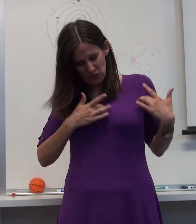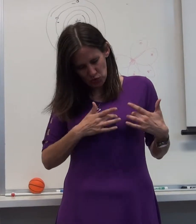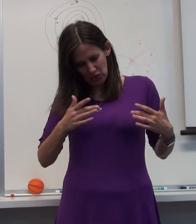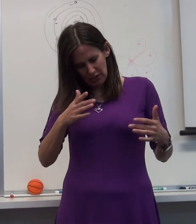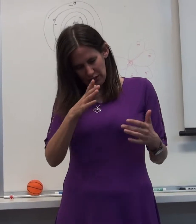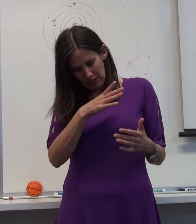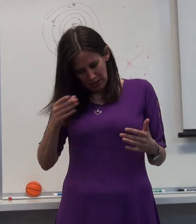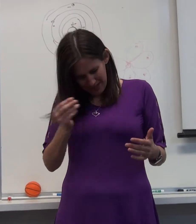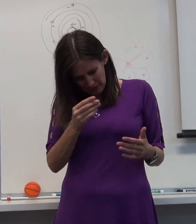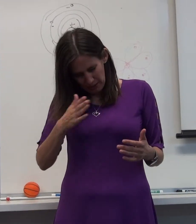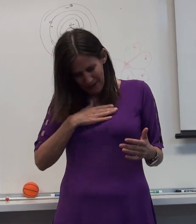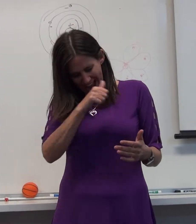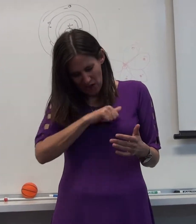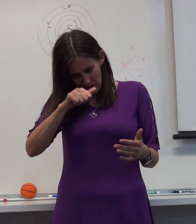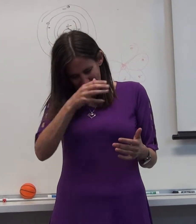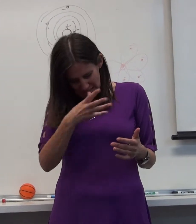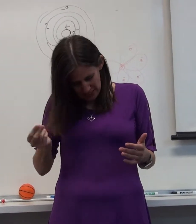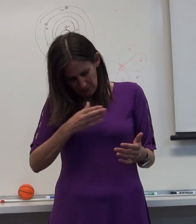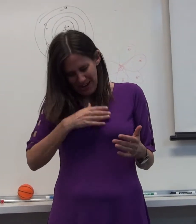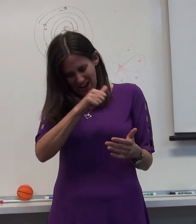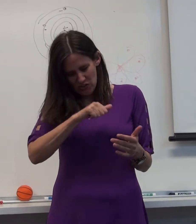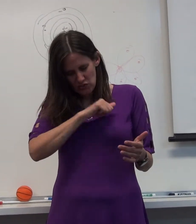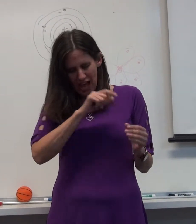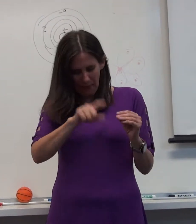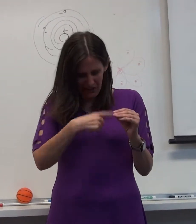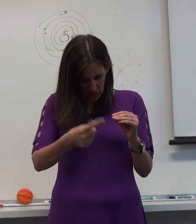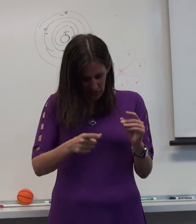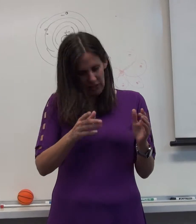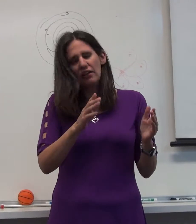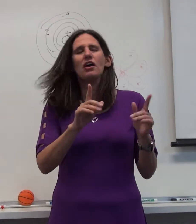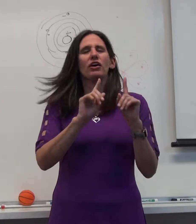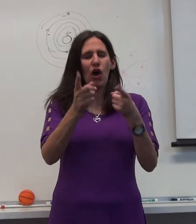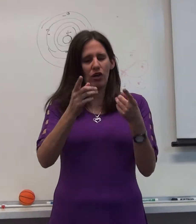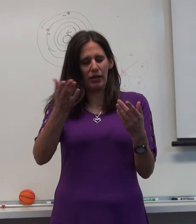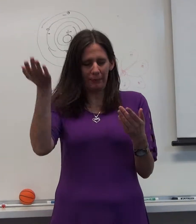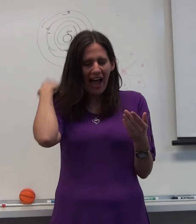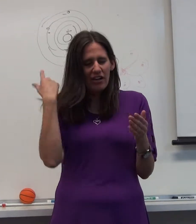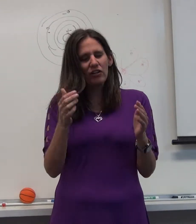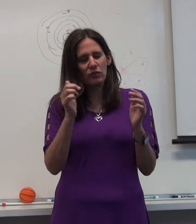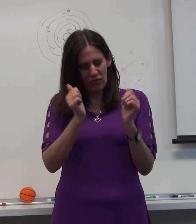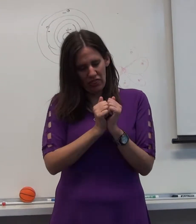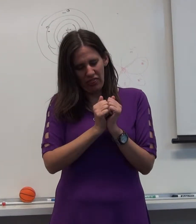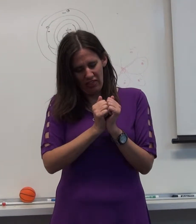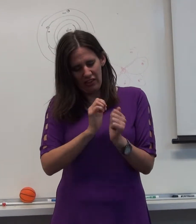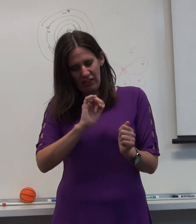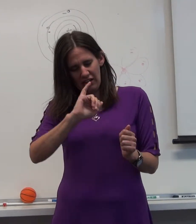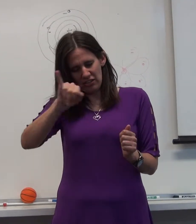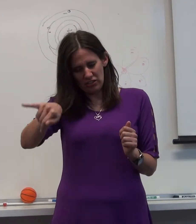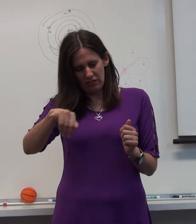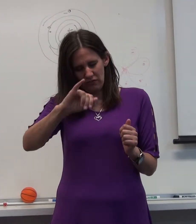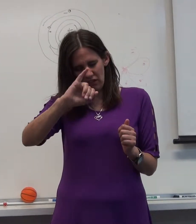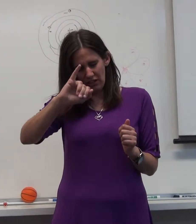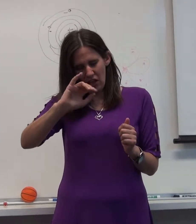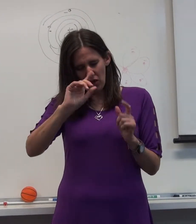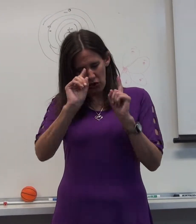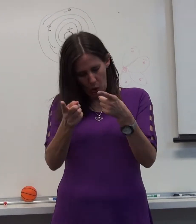And she said, I need to change my heart and my attitude. I've been going back together with